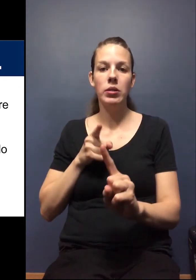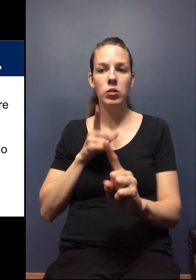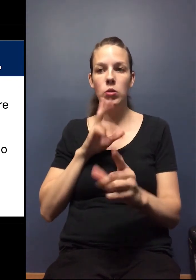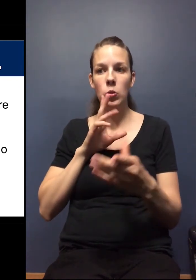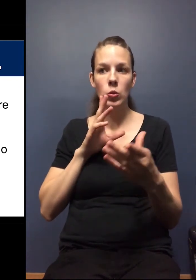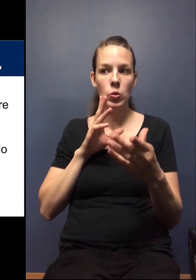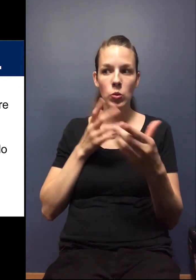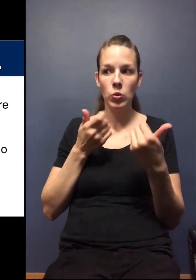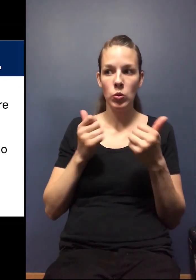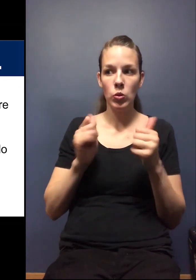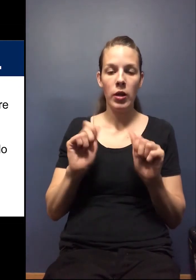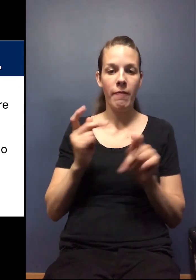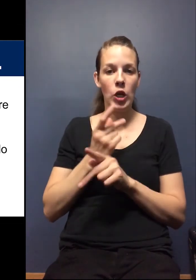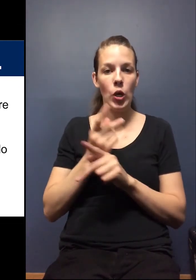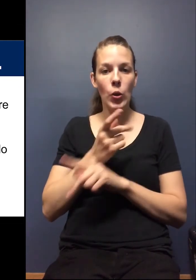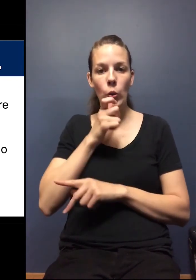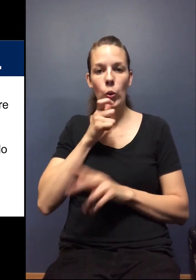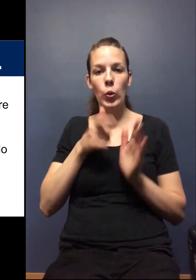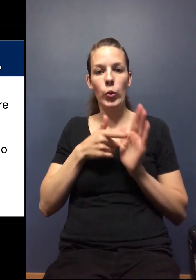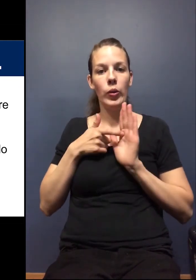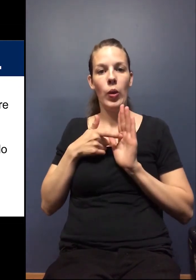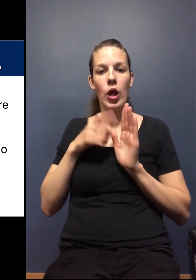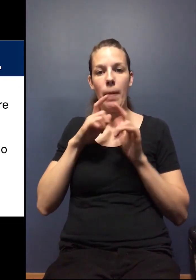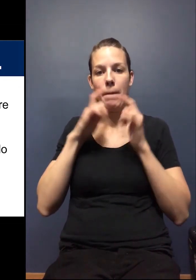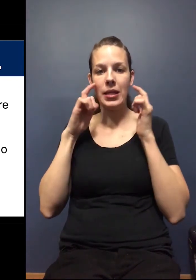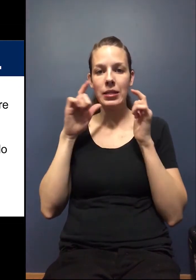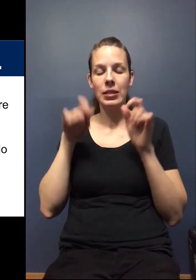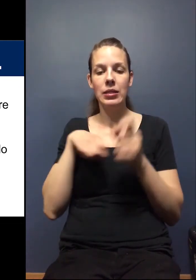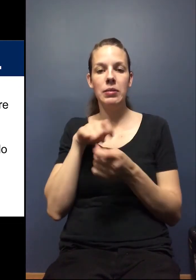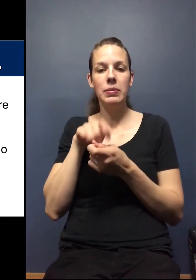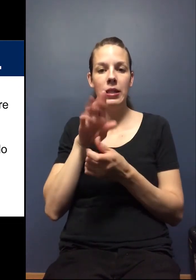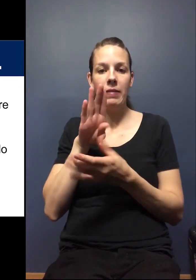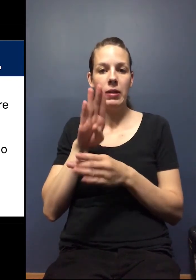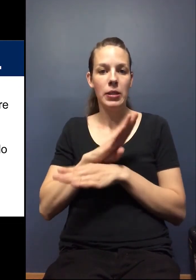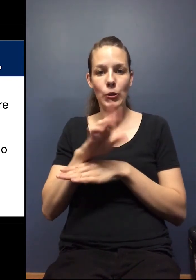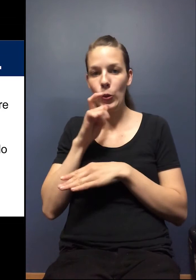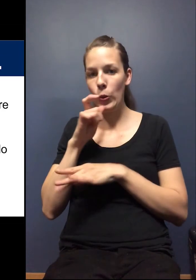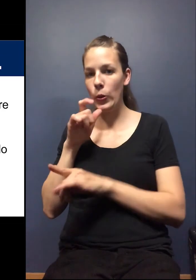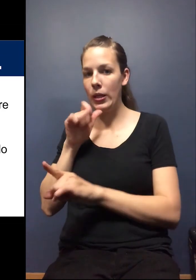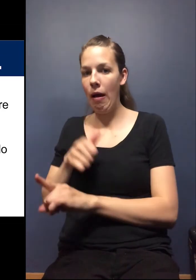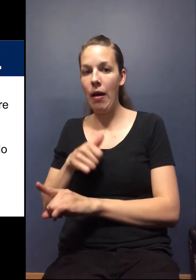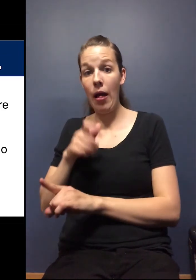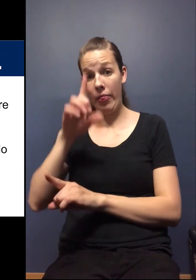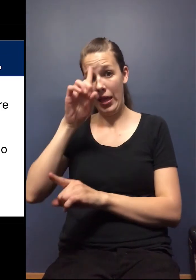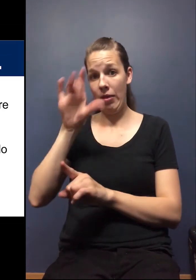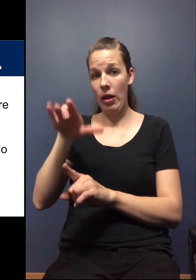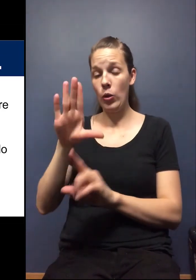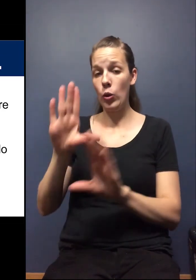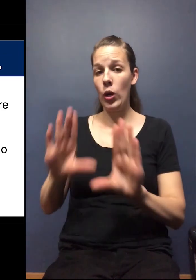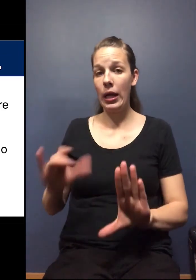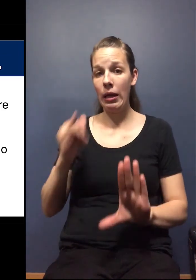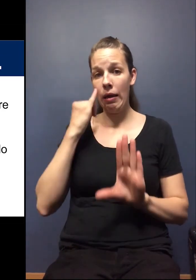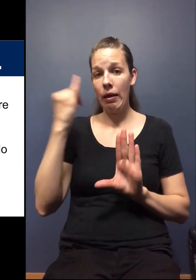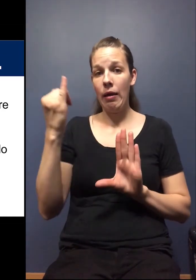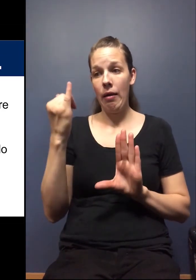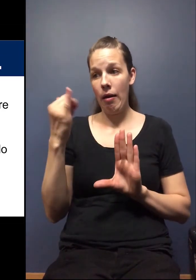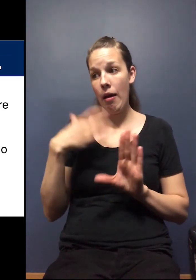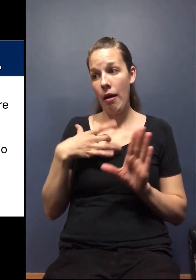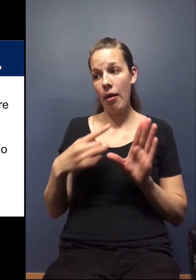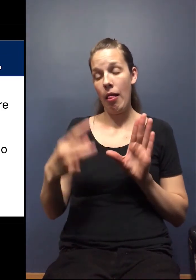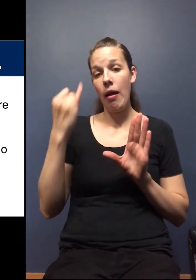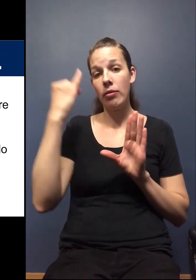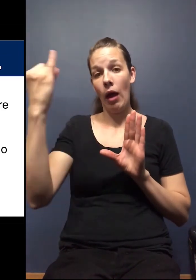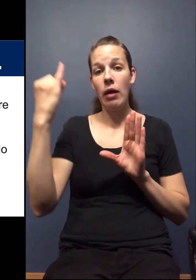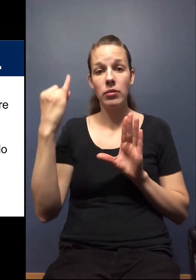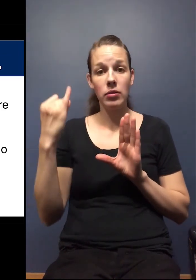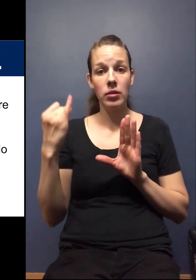go to figure out who's wearing, who's requiring masks in a certain business and who is not. I think it's a great idea. Um, I kind of like the